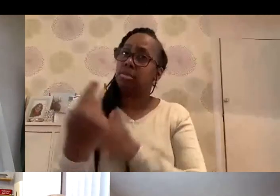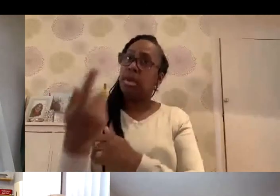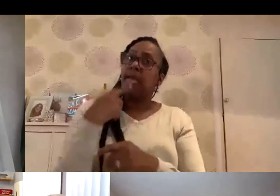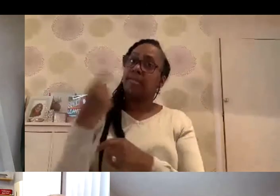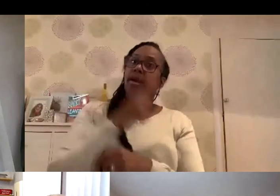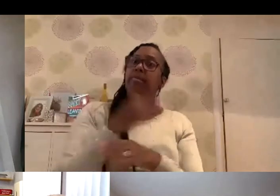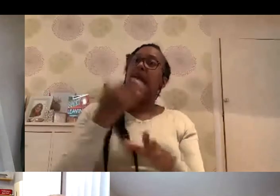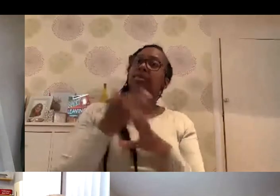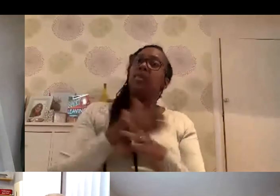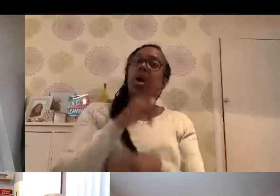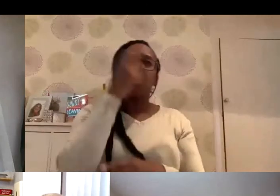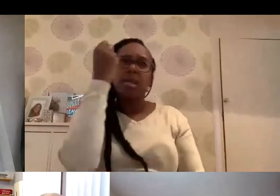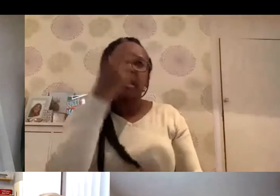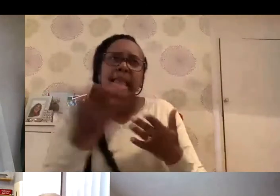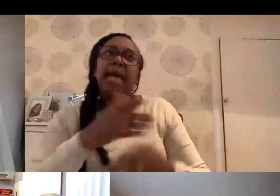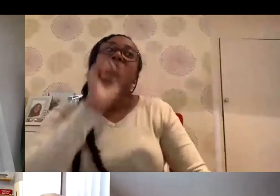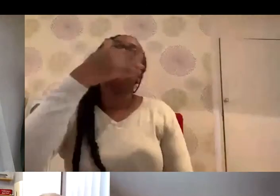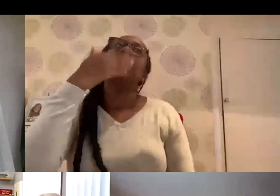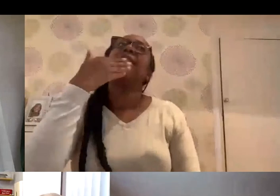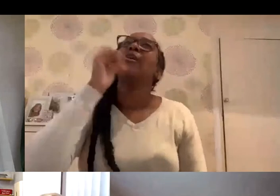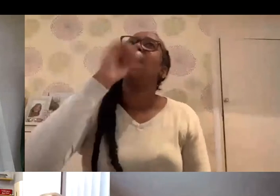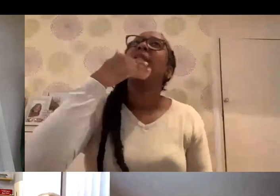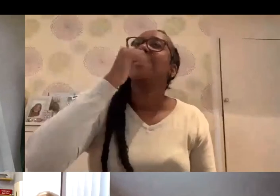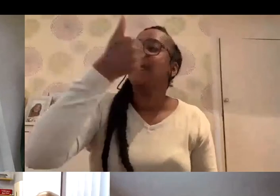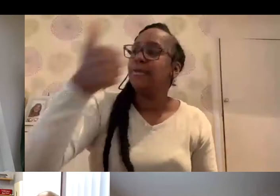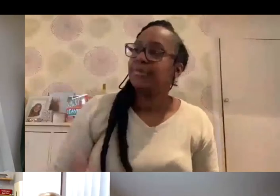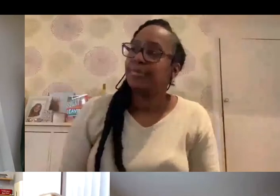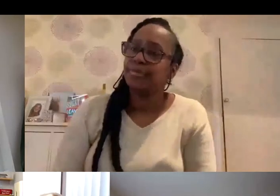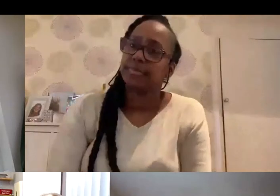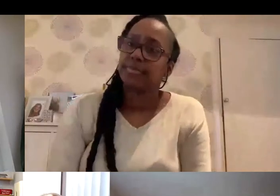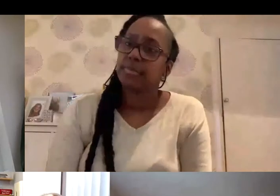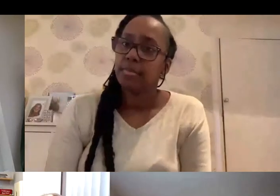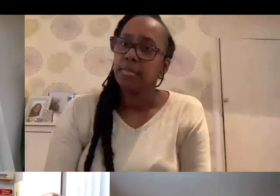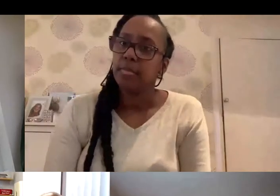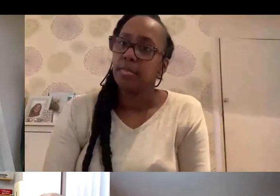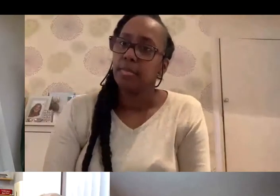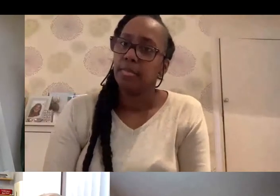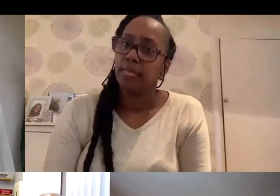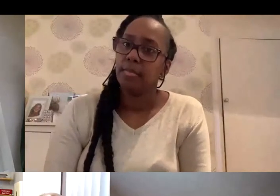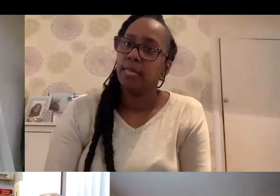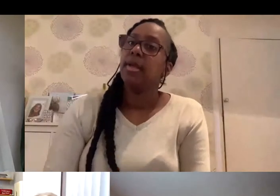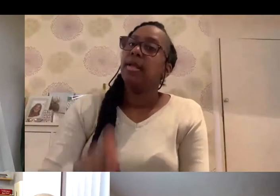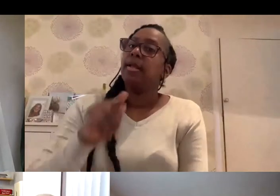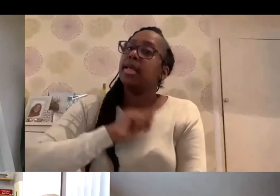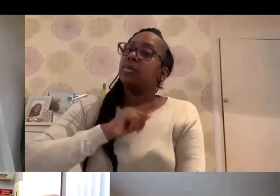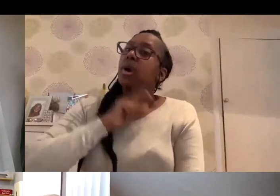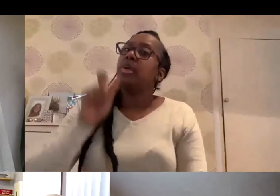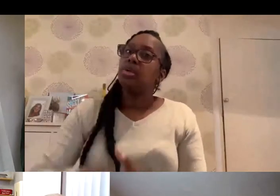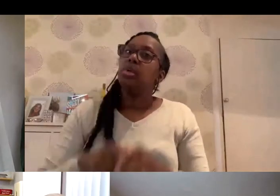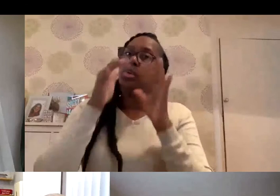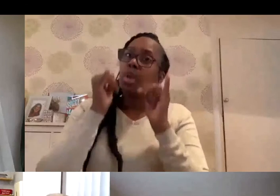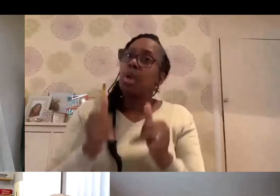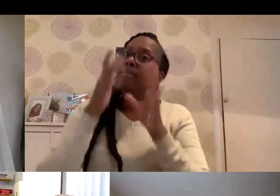Yes, does. And it puts my mind at rest. Thank you. Thank you. But that's why we do the LFDs because it's just that sort of check in